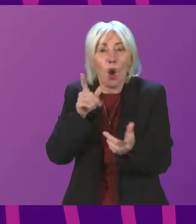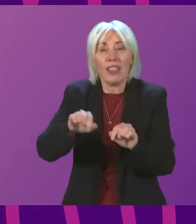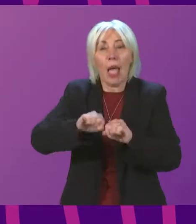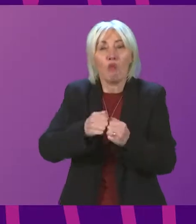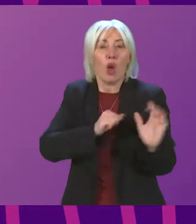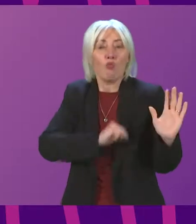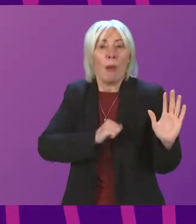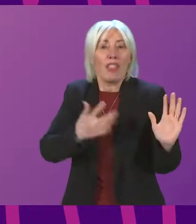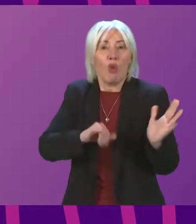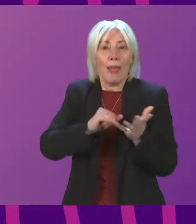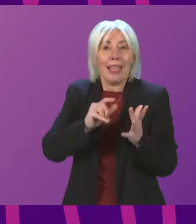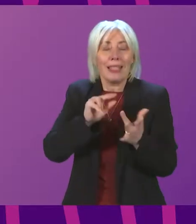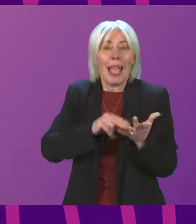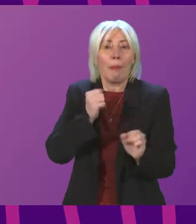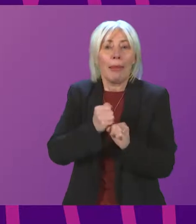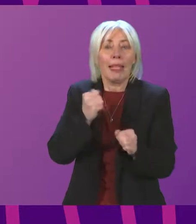Cabinet Secretary.